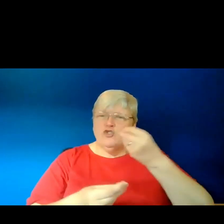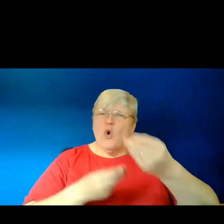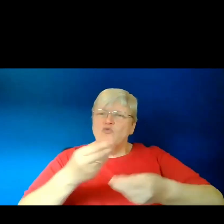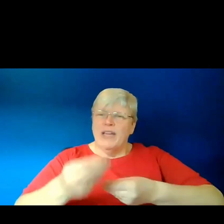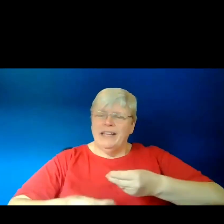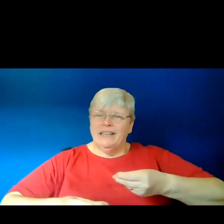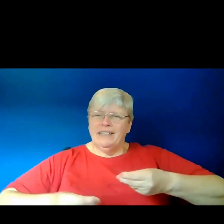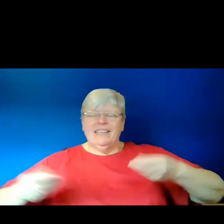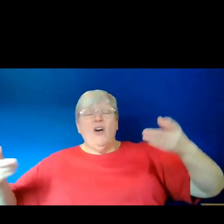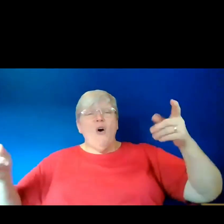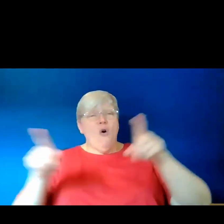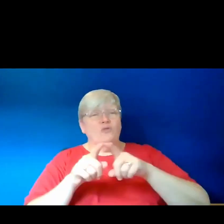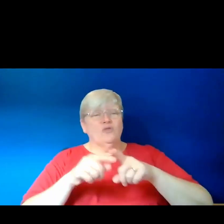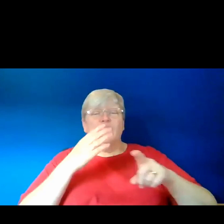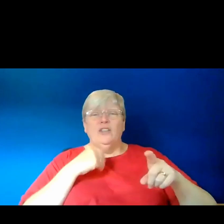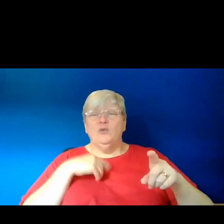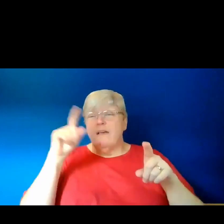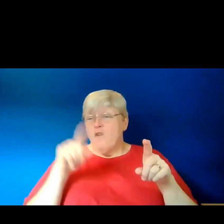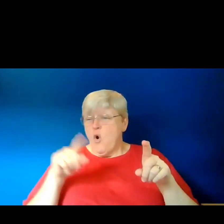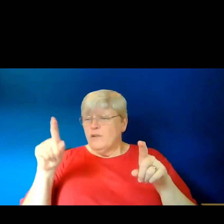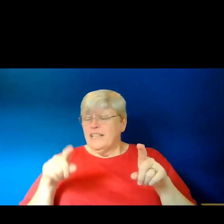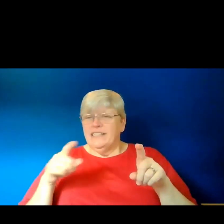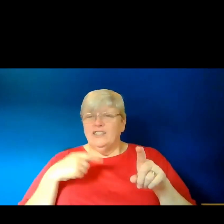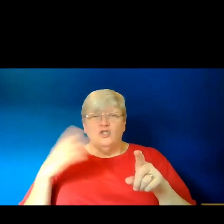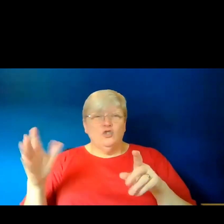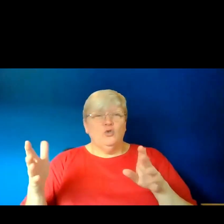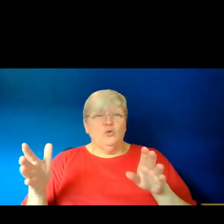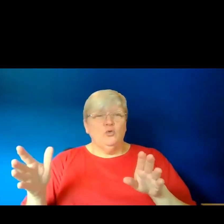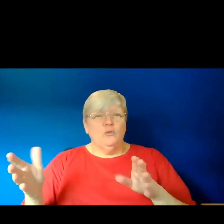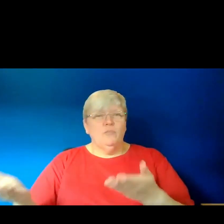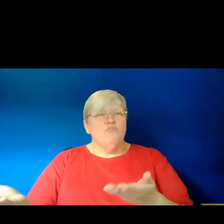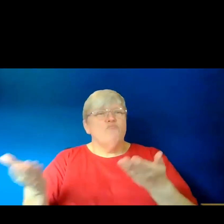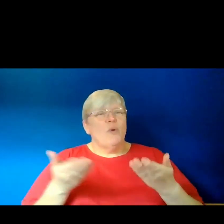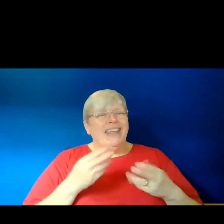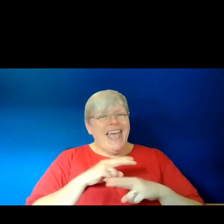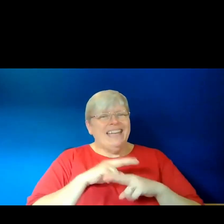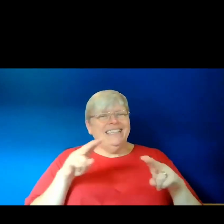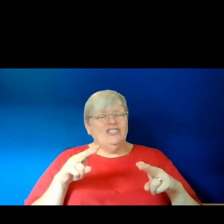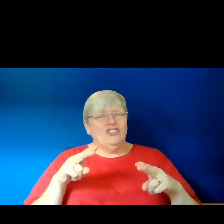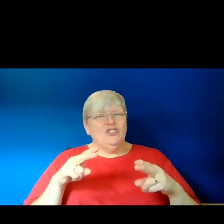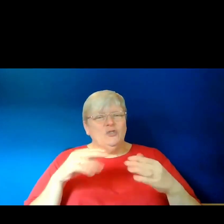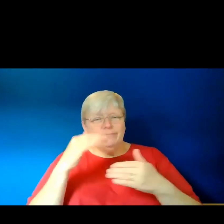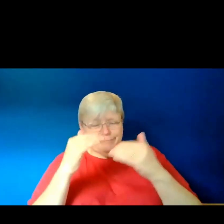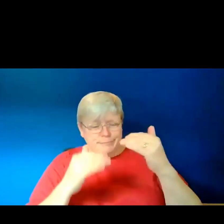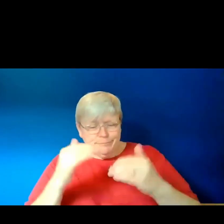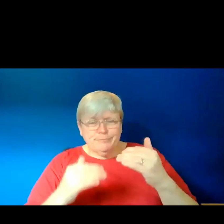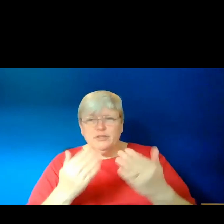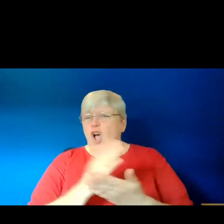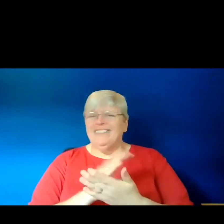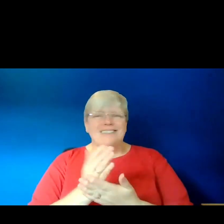And again, I use the forward slashes to draw attention to this provisionality and uncertainty.